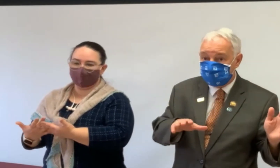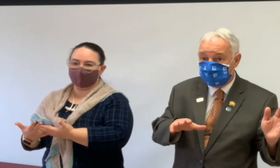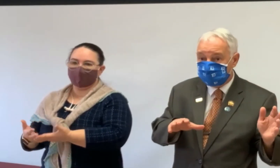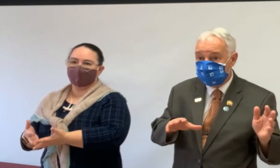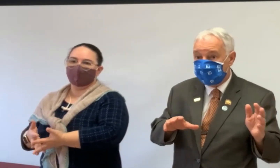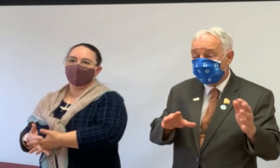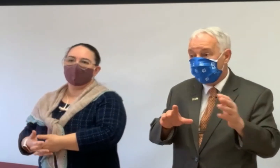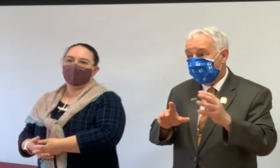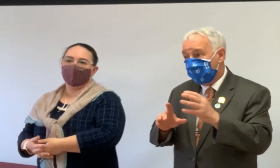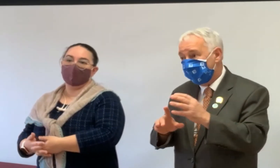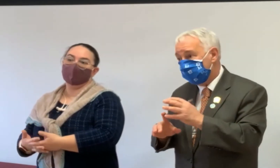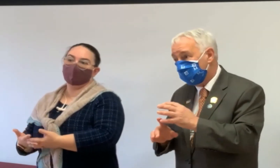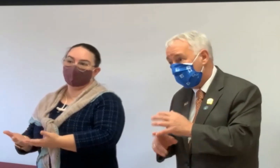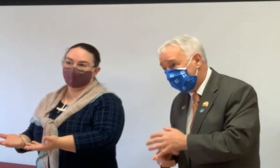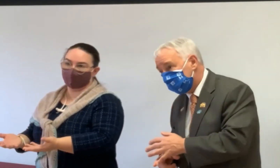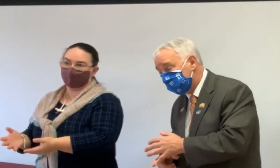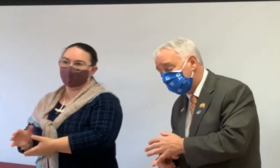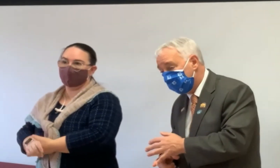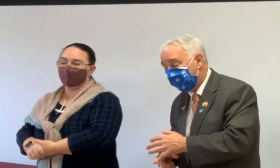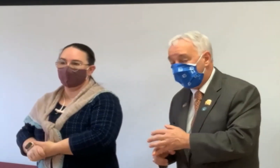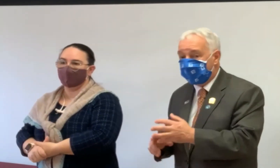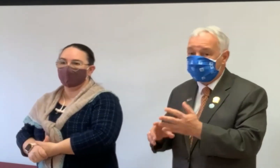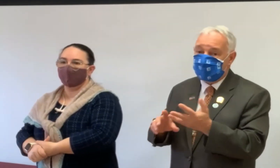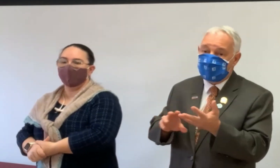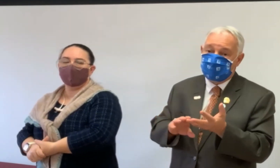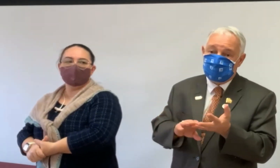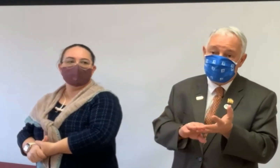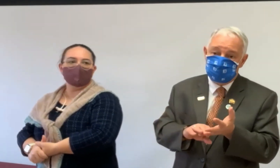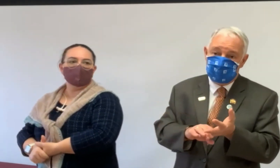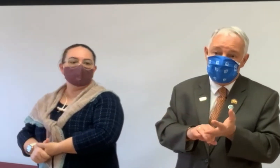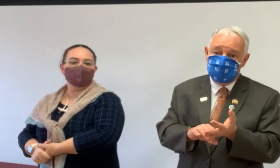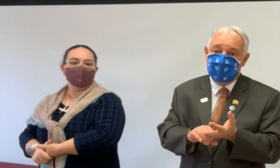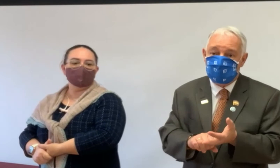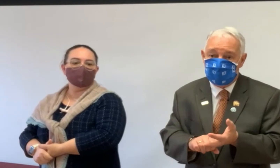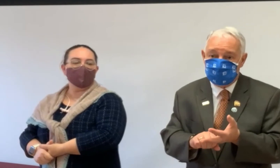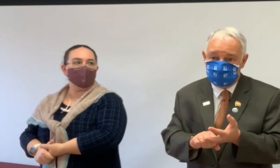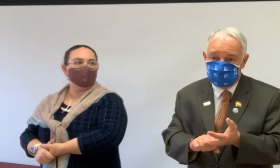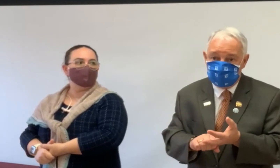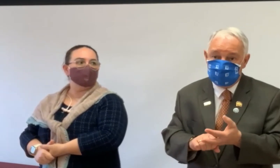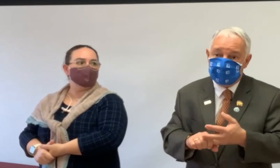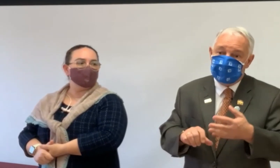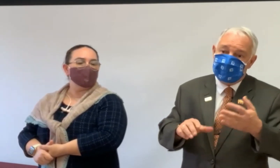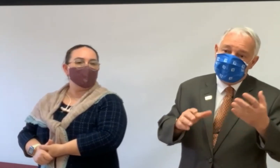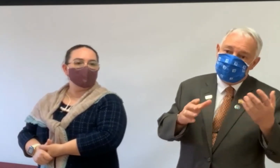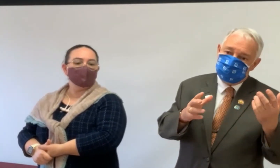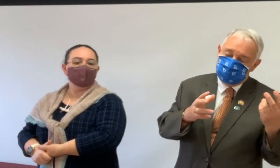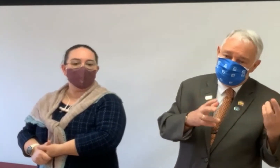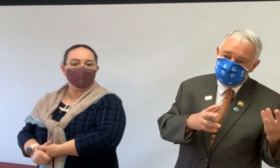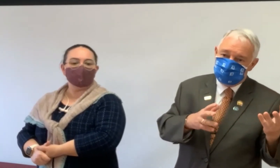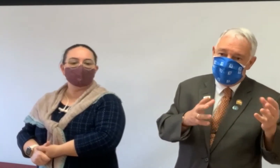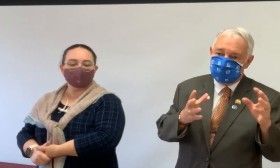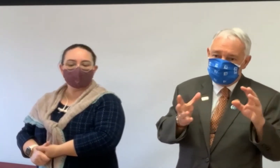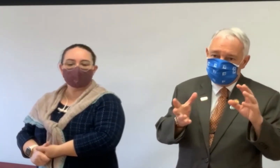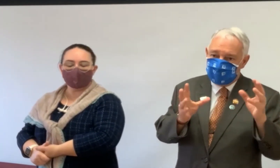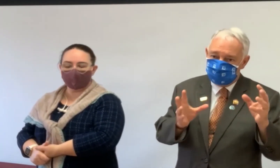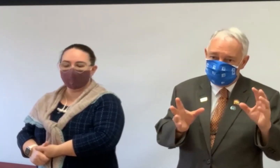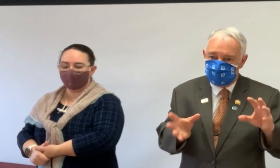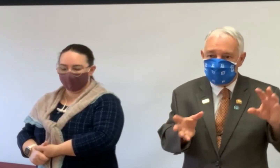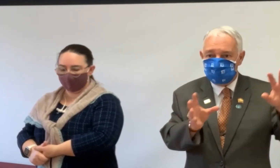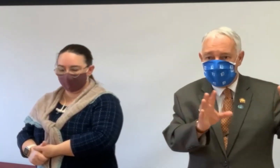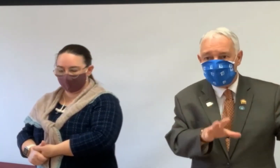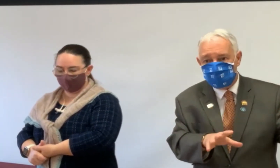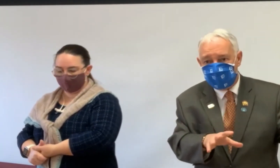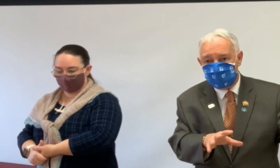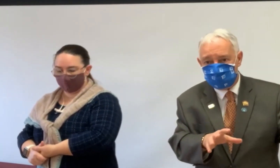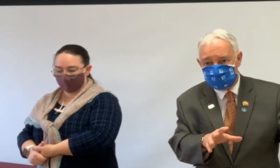80 years old. One is a will and the other is a power of attorney. There's two types of powers